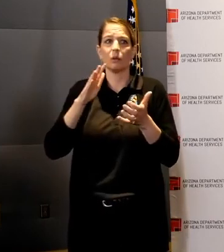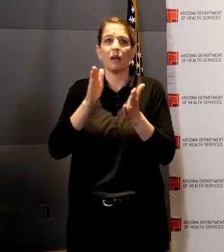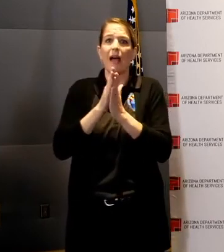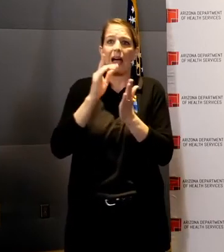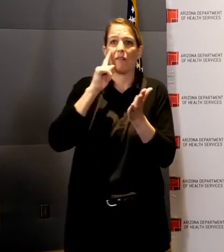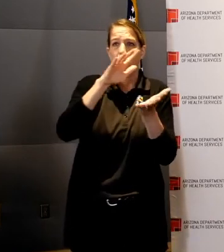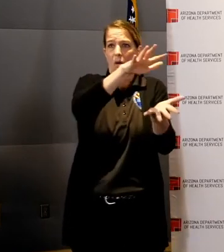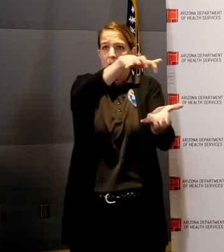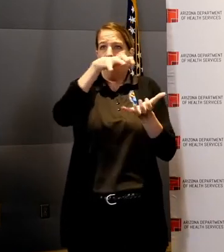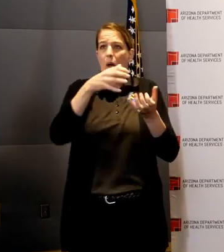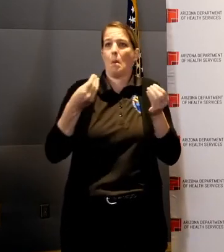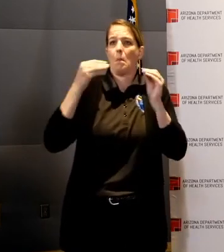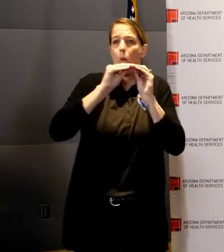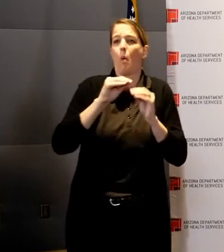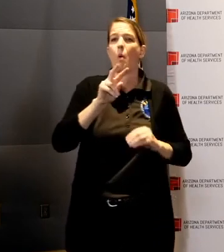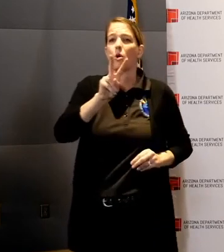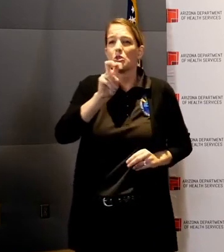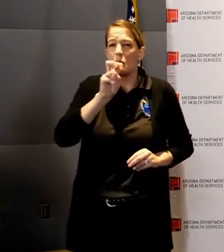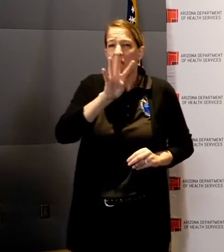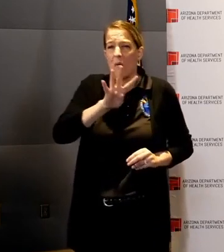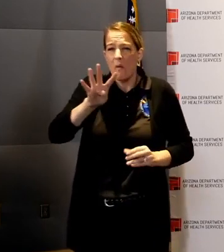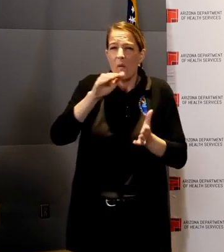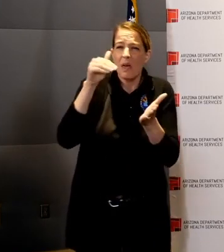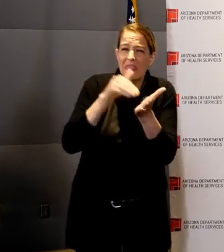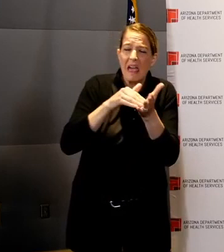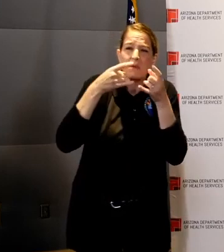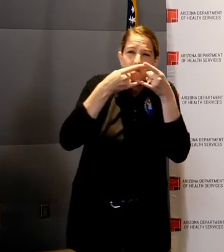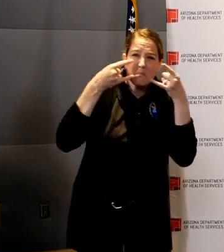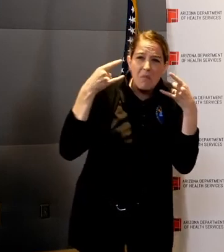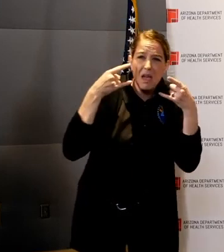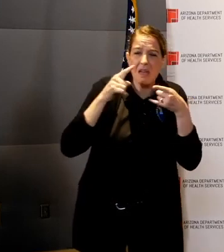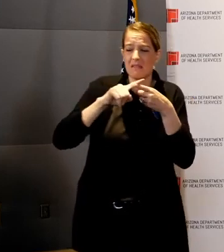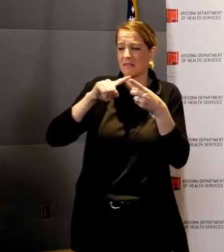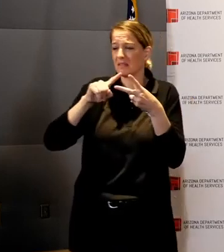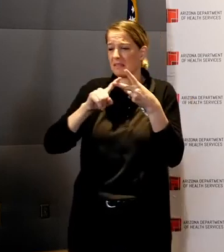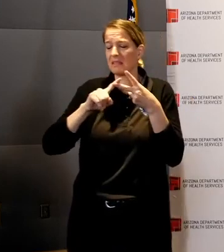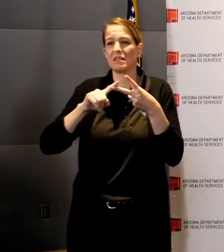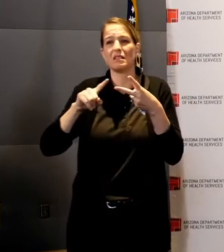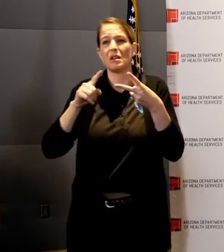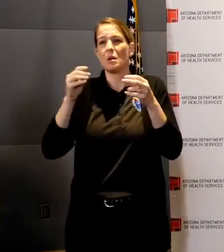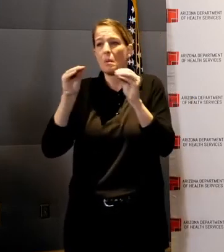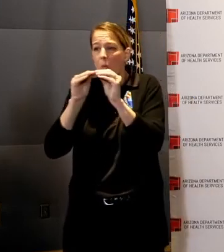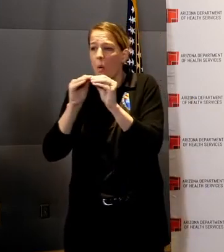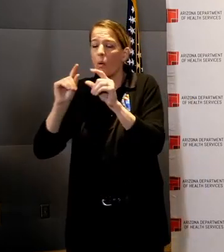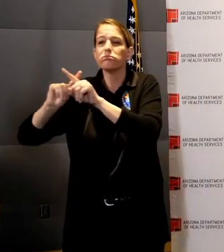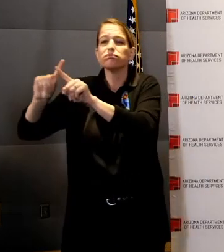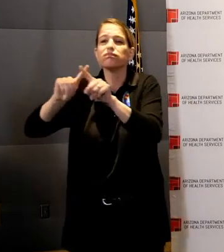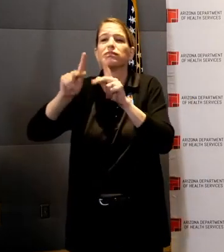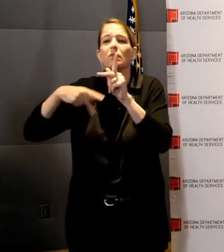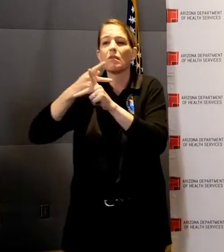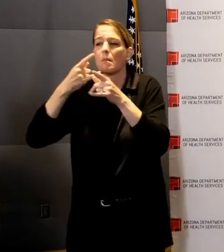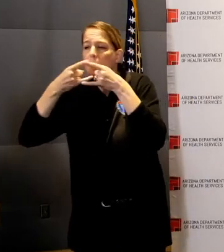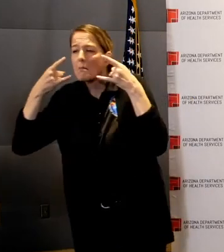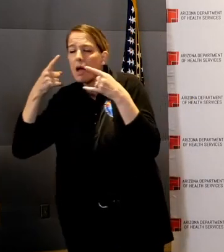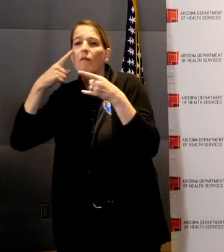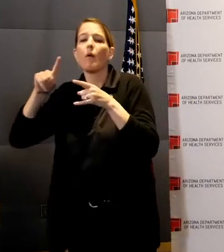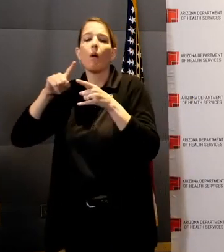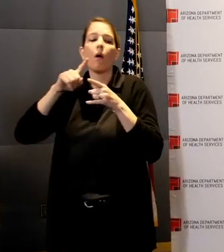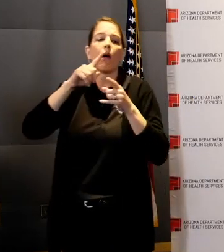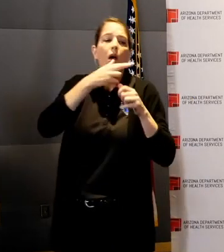masks, masks, 60,900 N95 masks, 50,000 latex gloves,